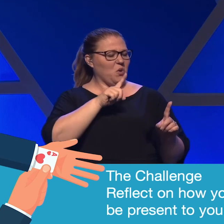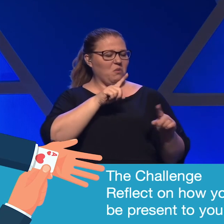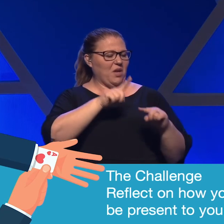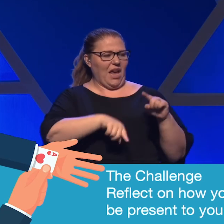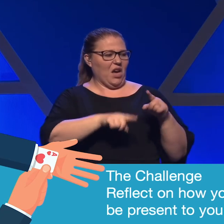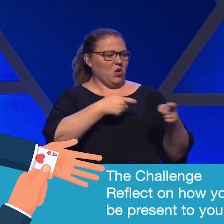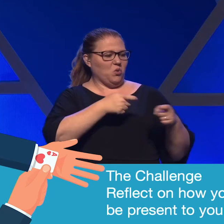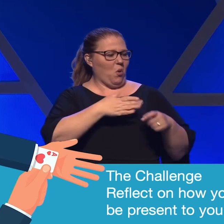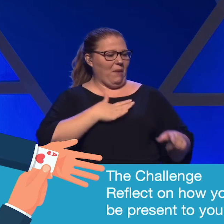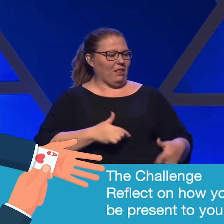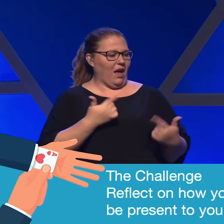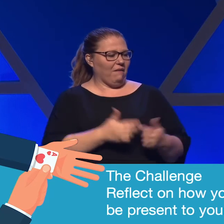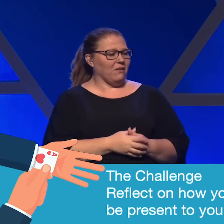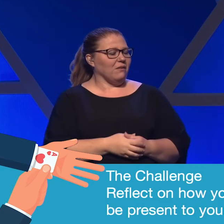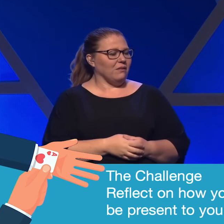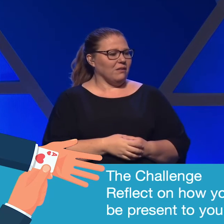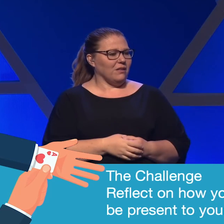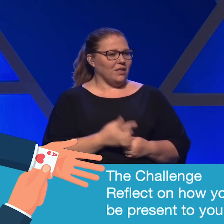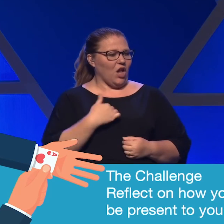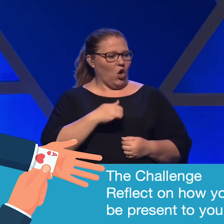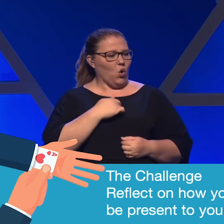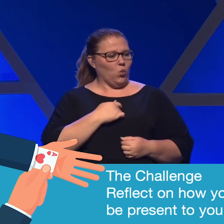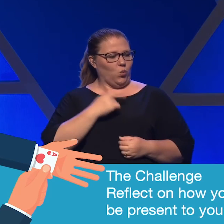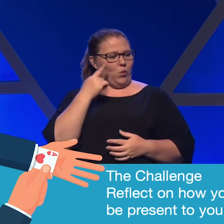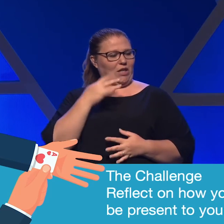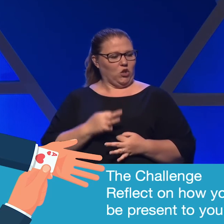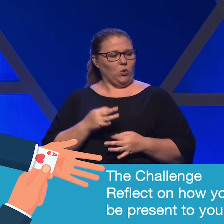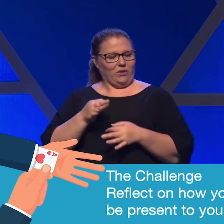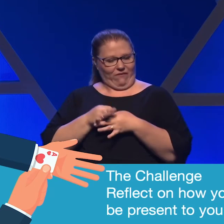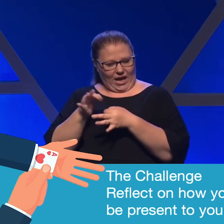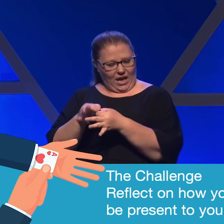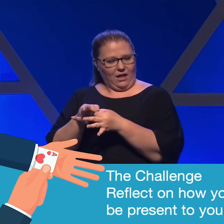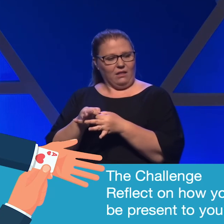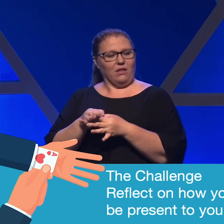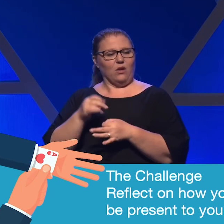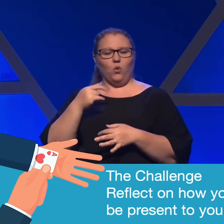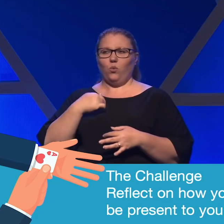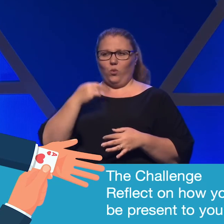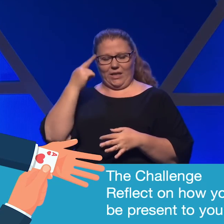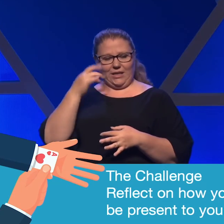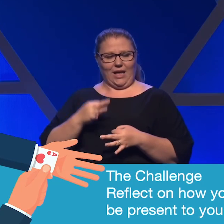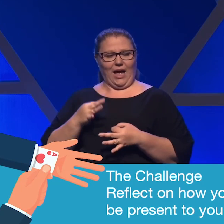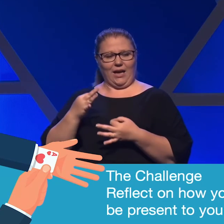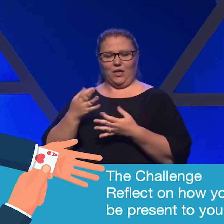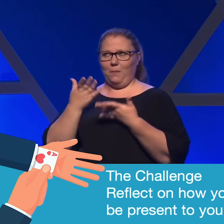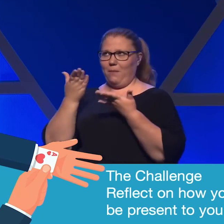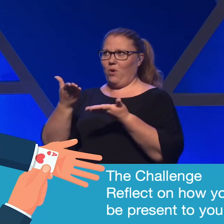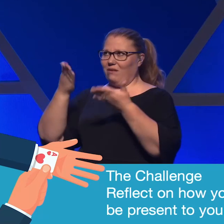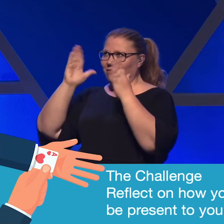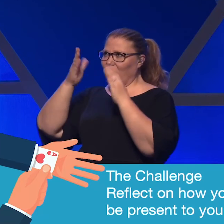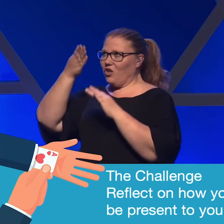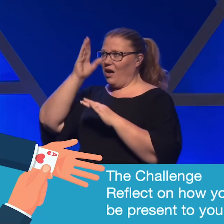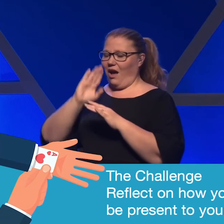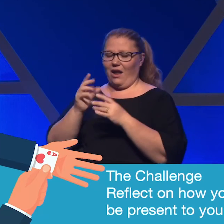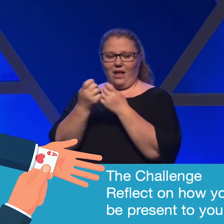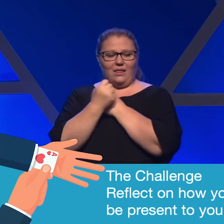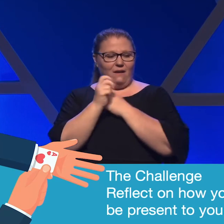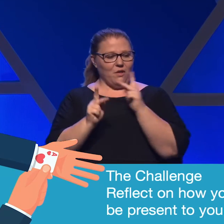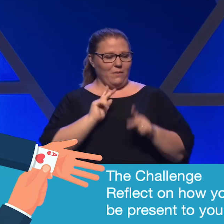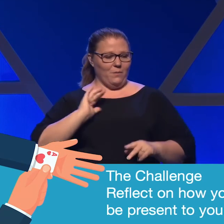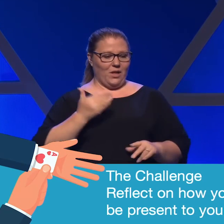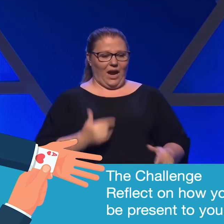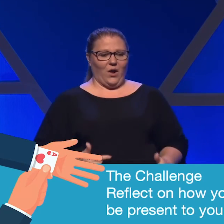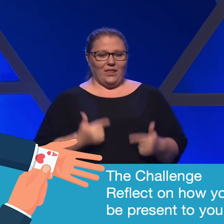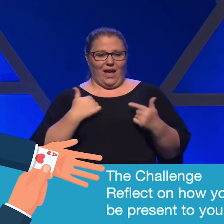lives. We choose faith. We choose to be present with God. We choose to love the people in our lives,